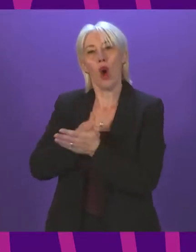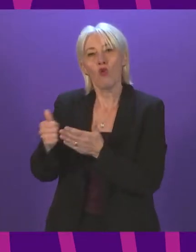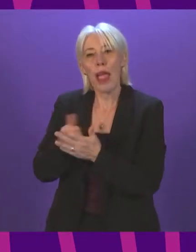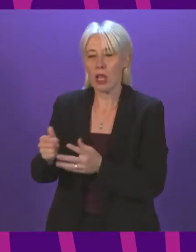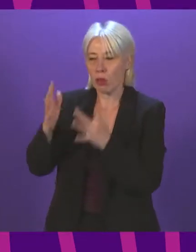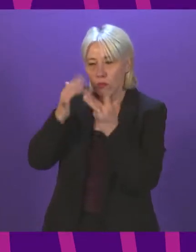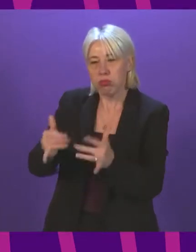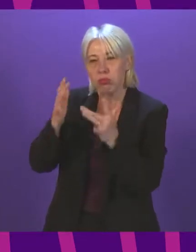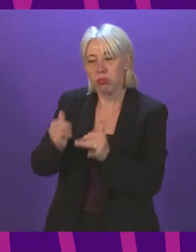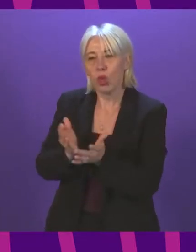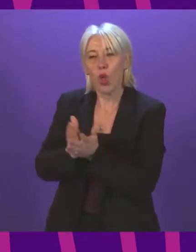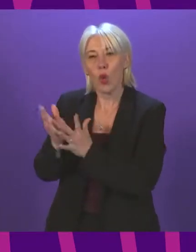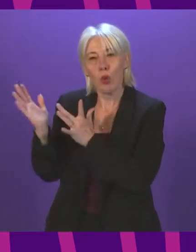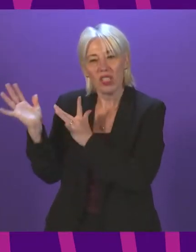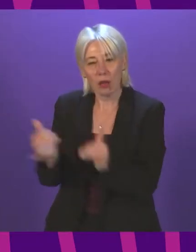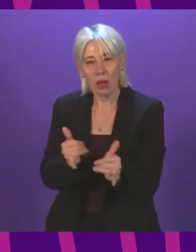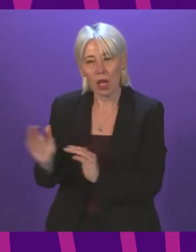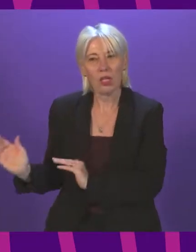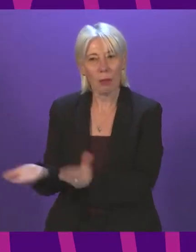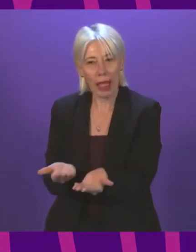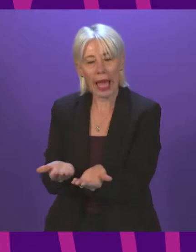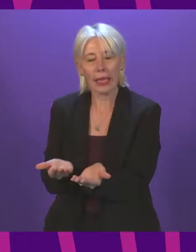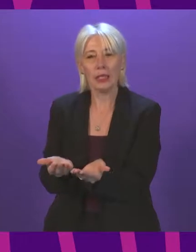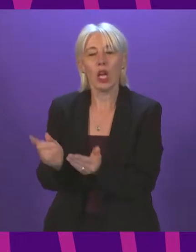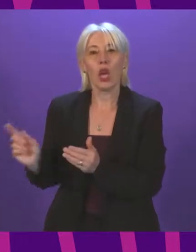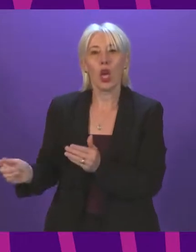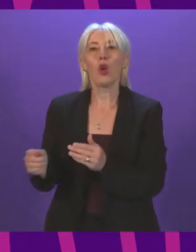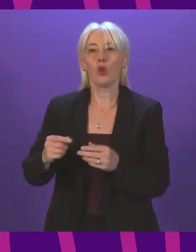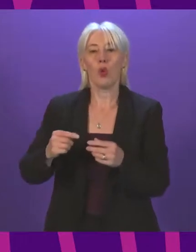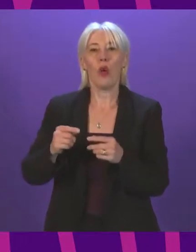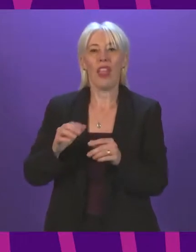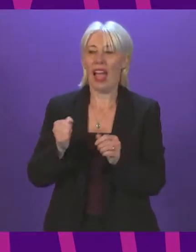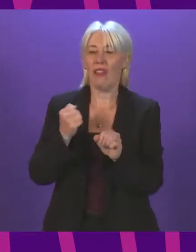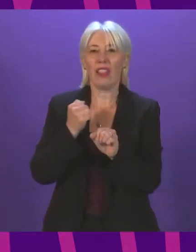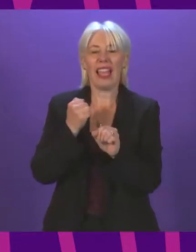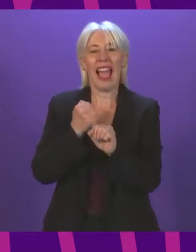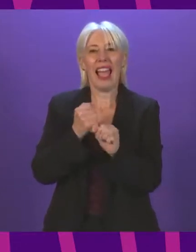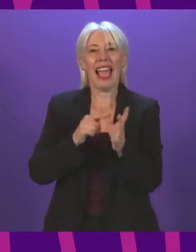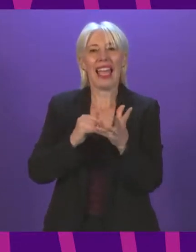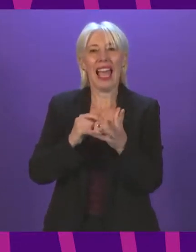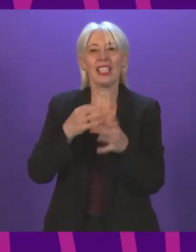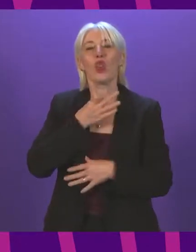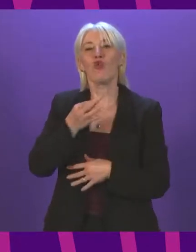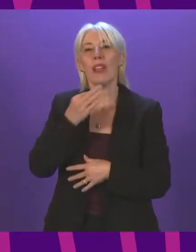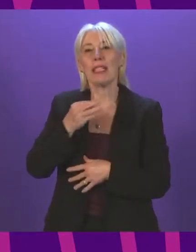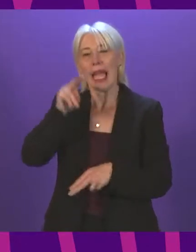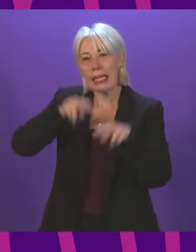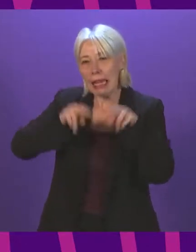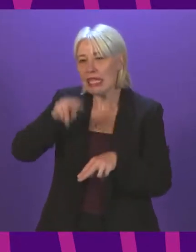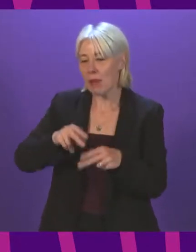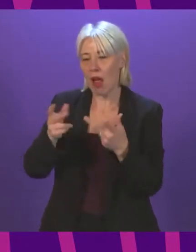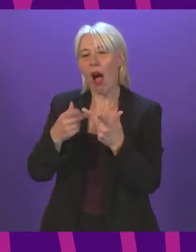of supply through National Grid's twice-yearly outlet publications, the biennial European gas risk assessment and other ad hoc assessments.